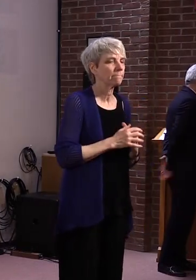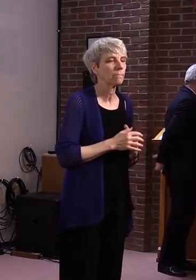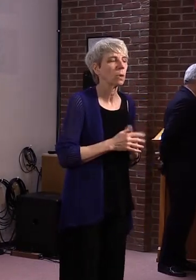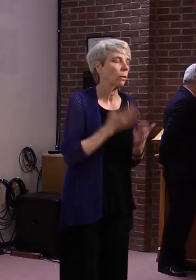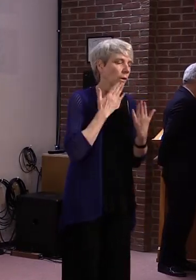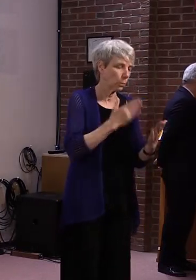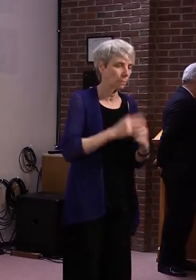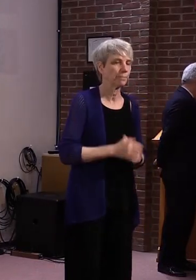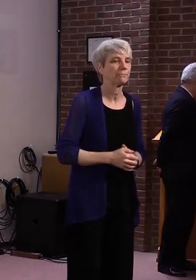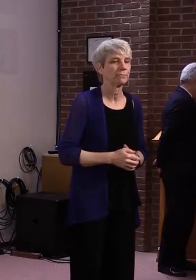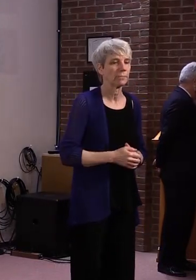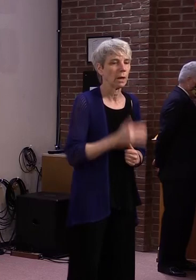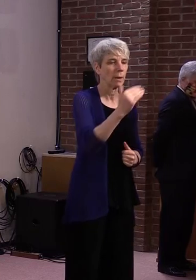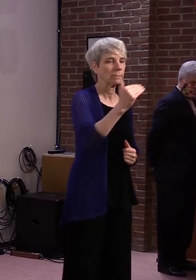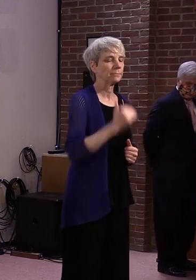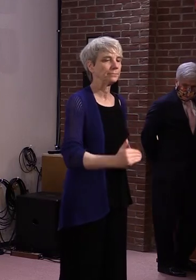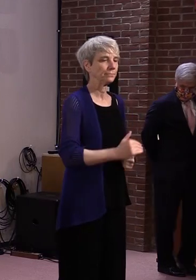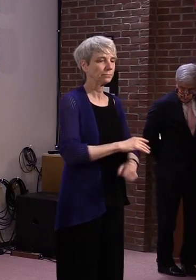from Business Magazine.